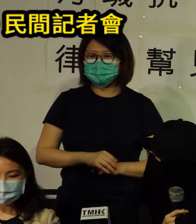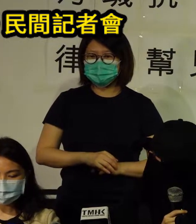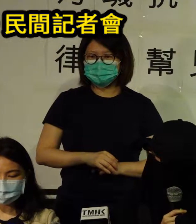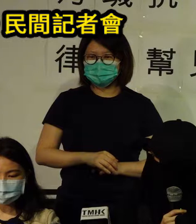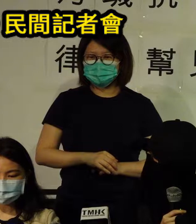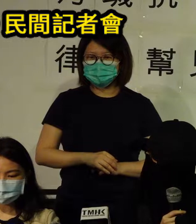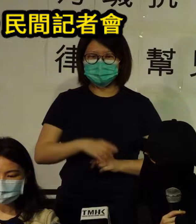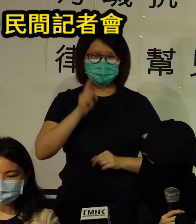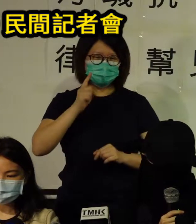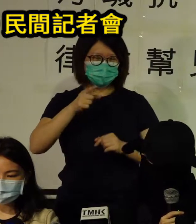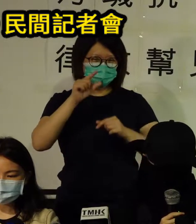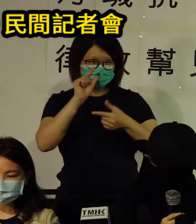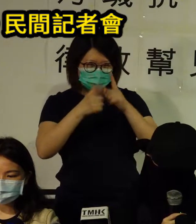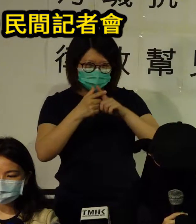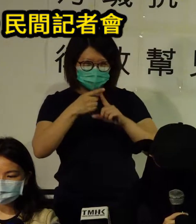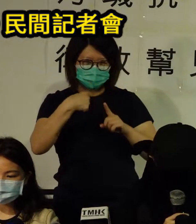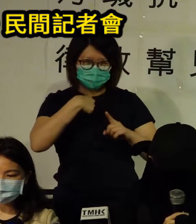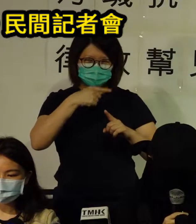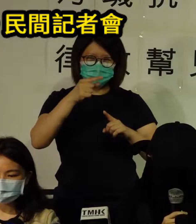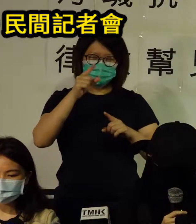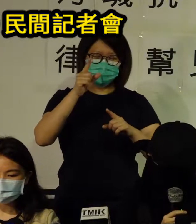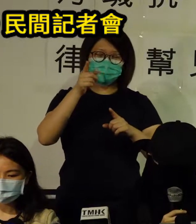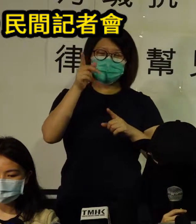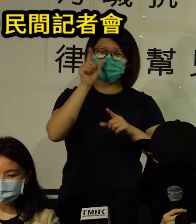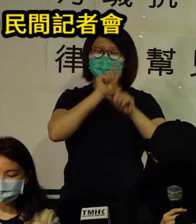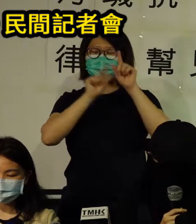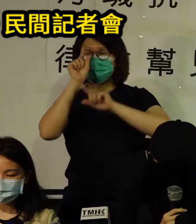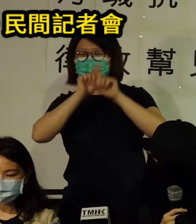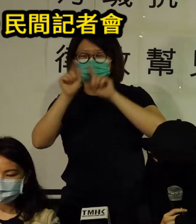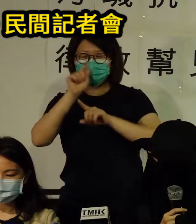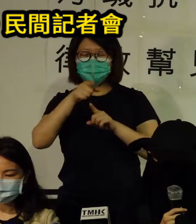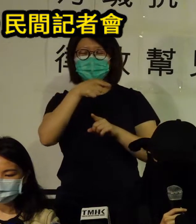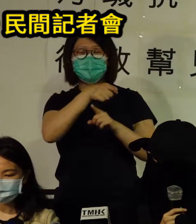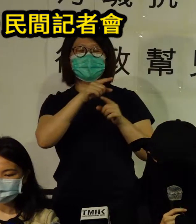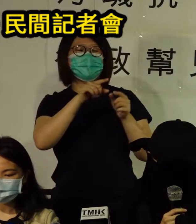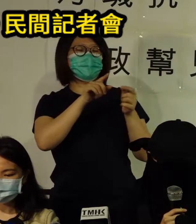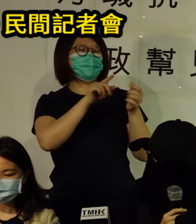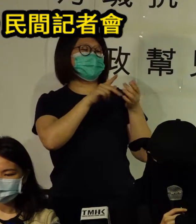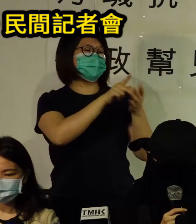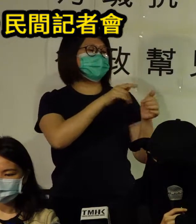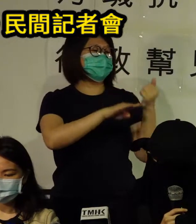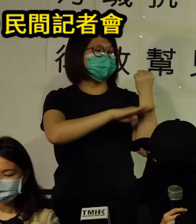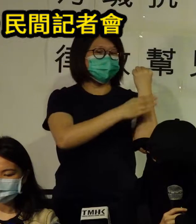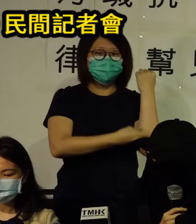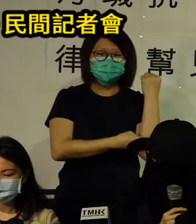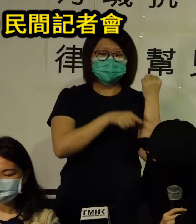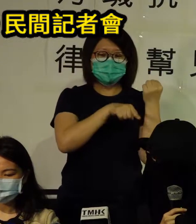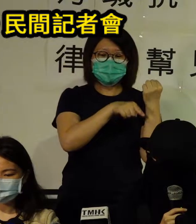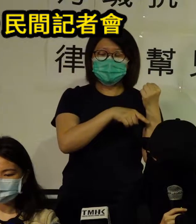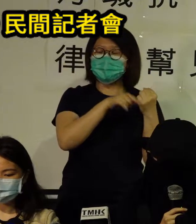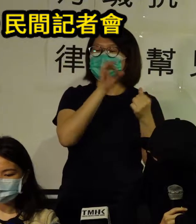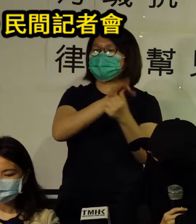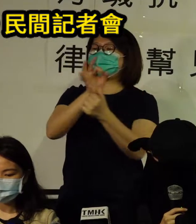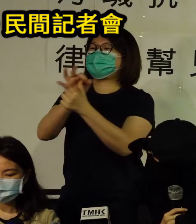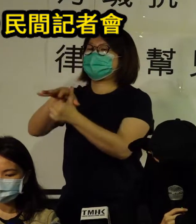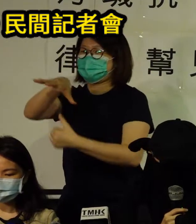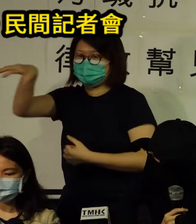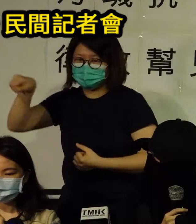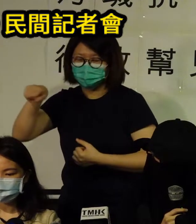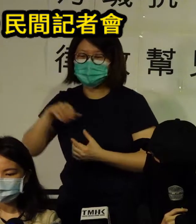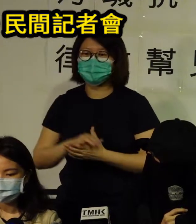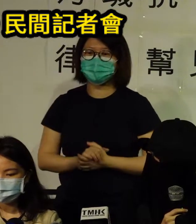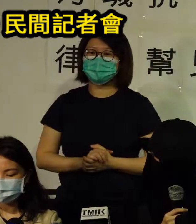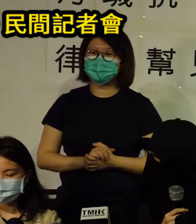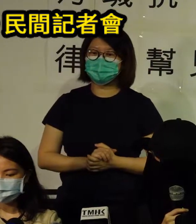it is amusing to see how outlaws speak about legality and how terrorists themselves